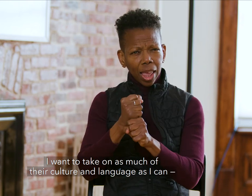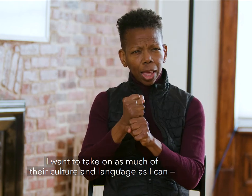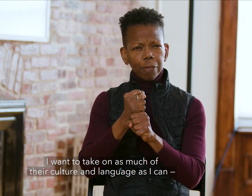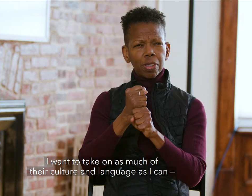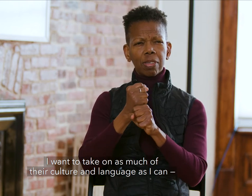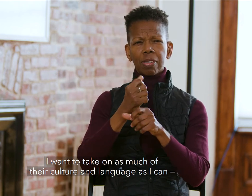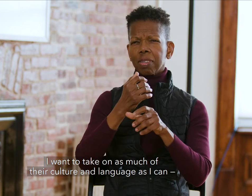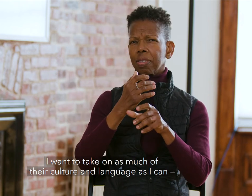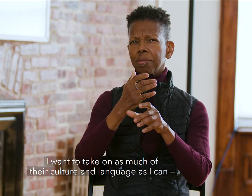can